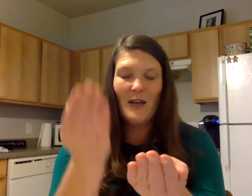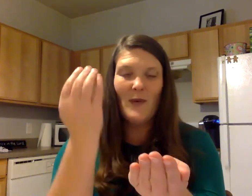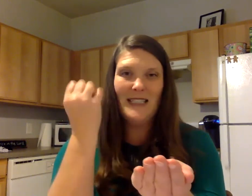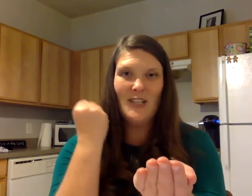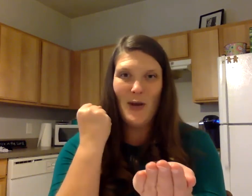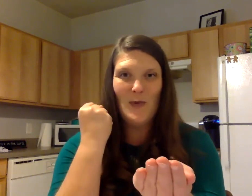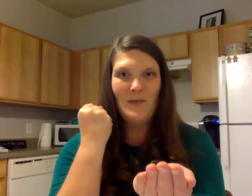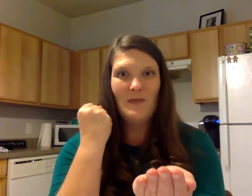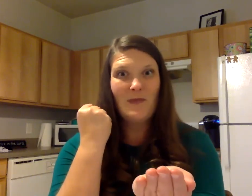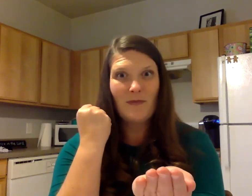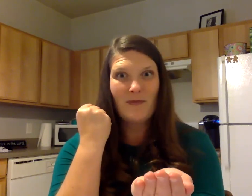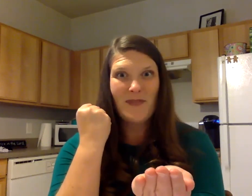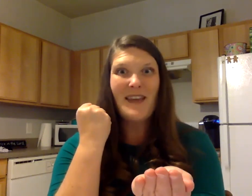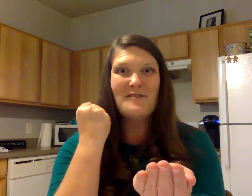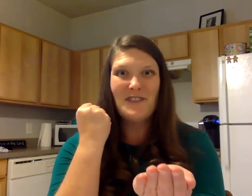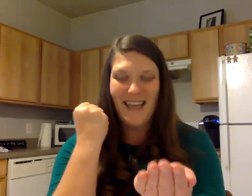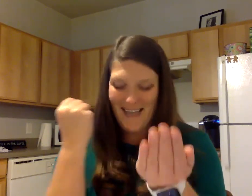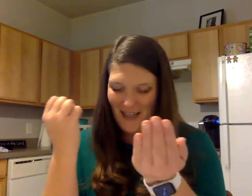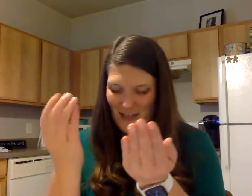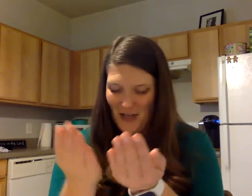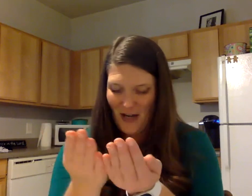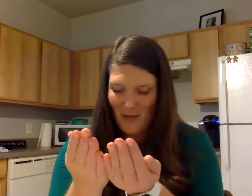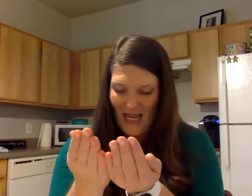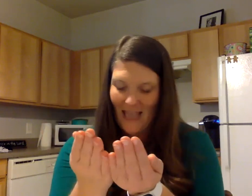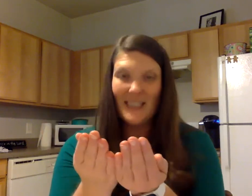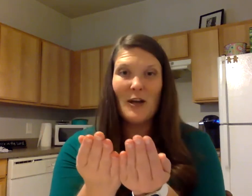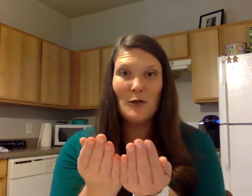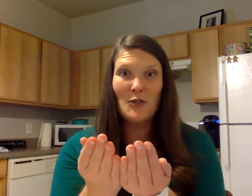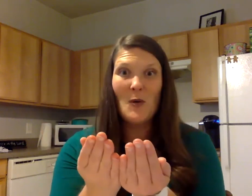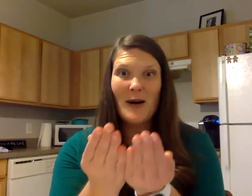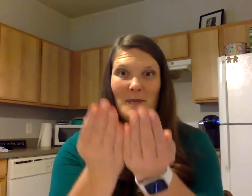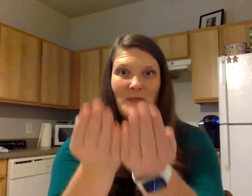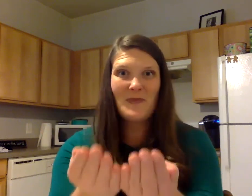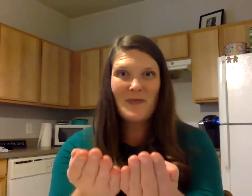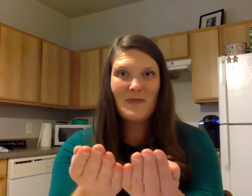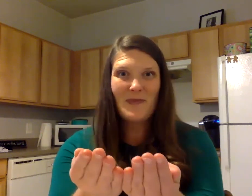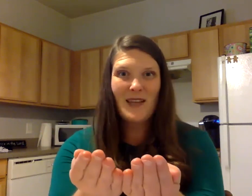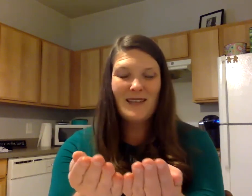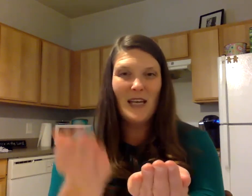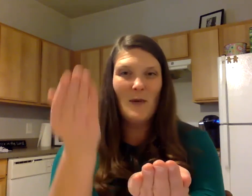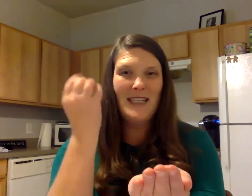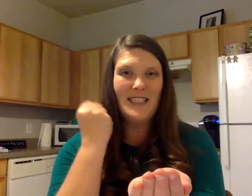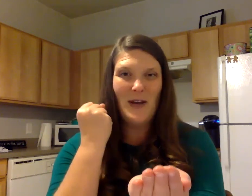away snow. Flake. Good job. And snowstorm. Take away snow.